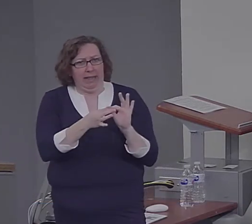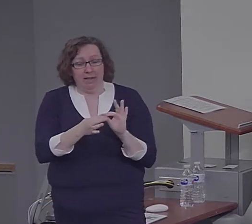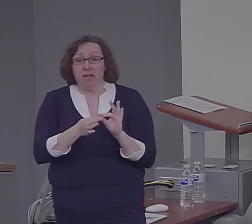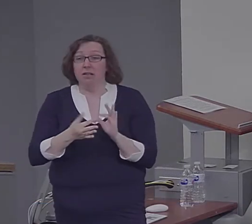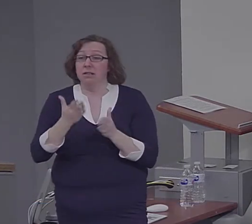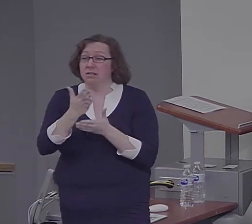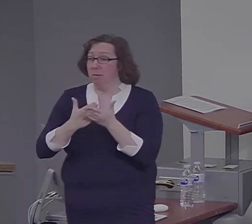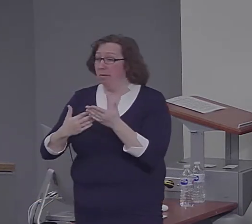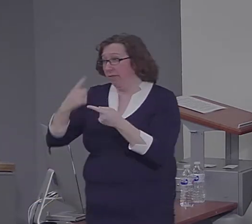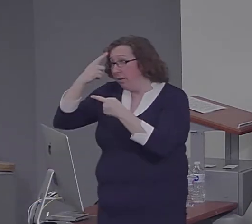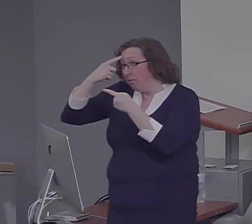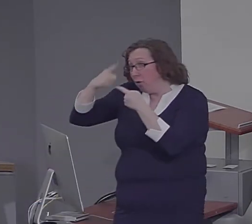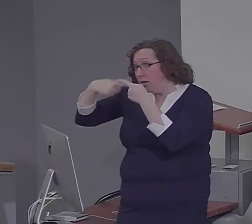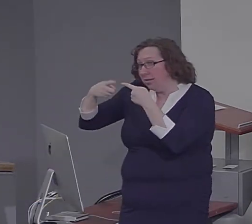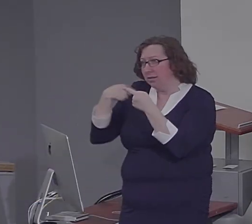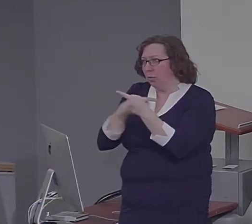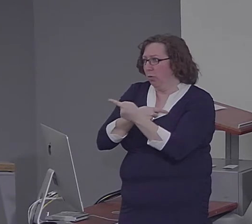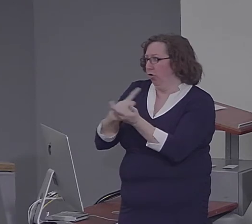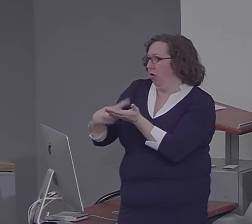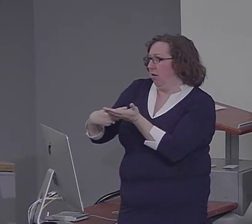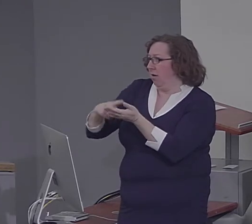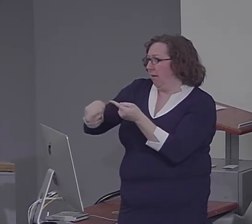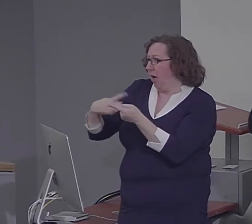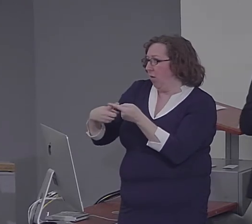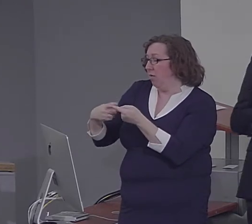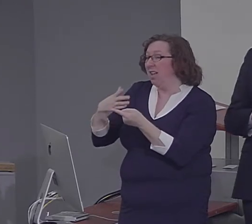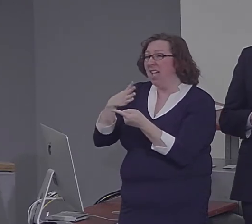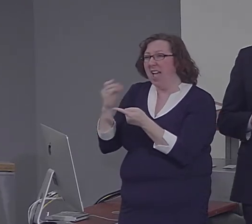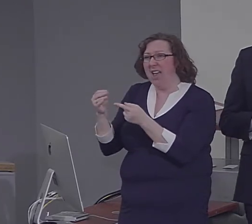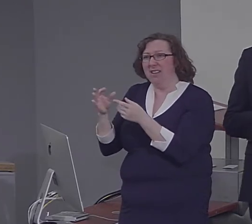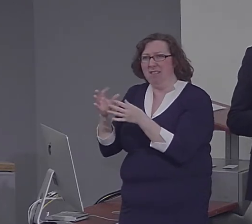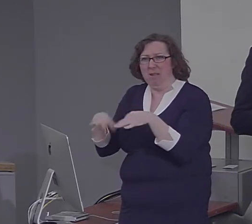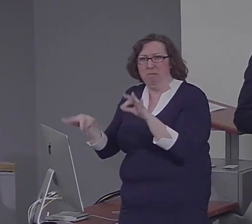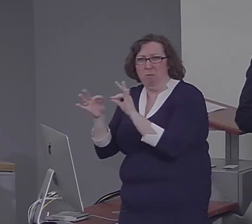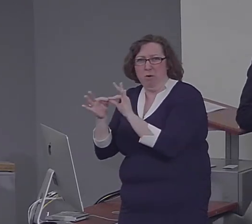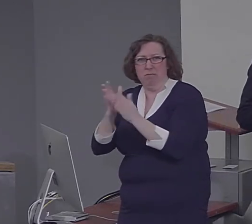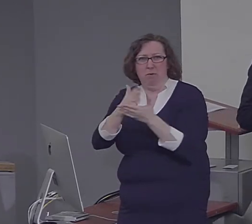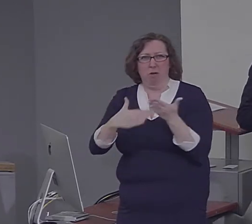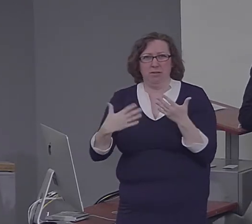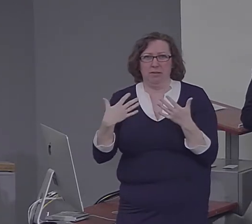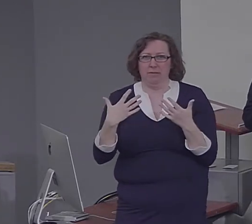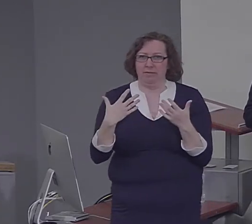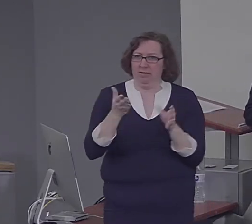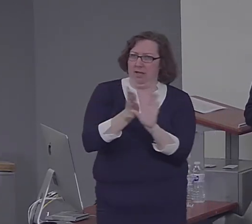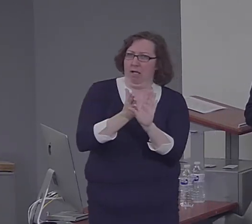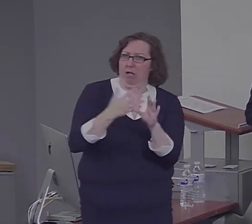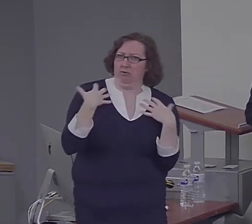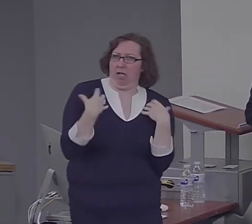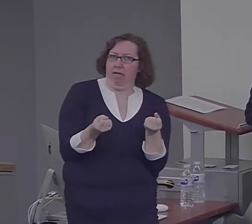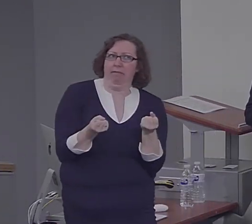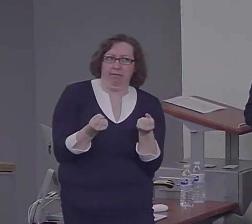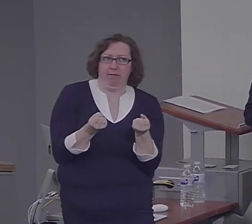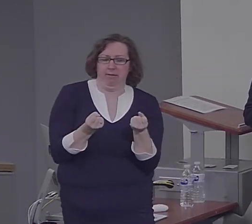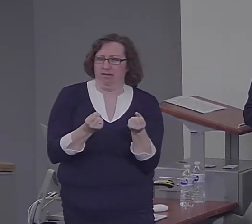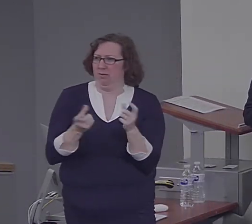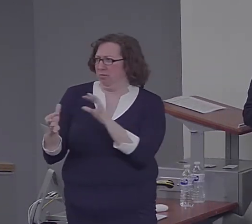about and important aspects of psychological well-being. So we got interested in that and wondered